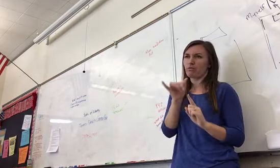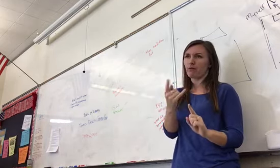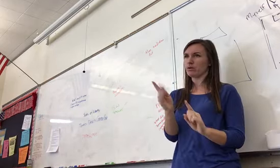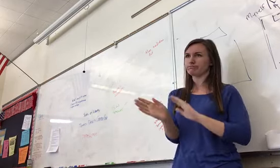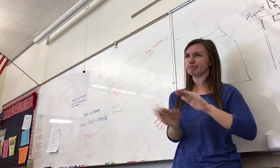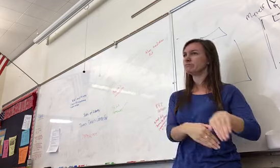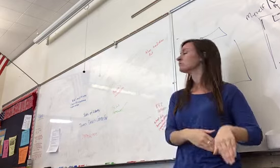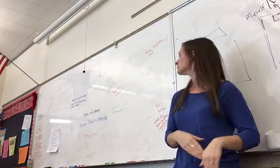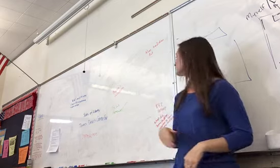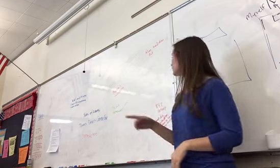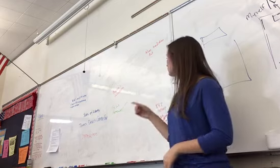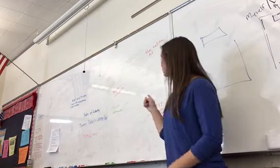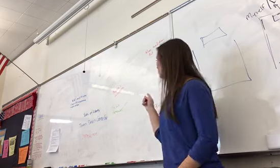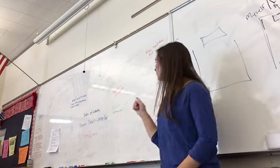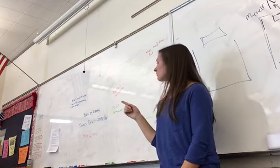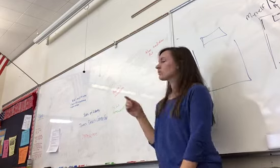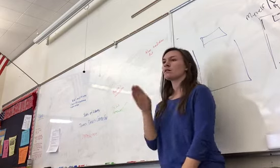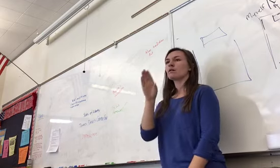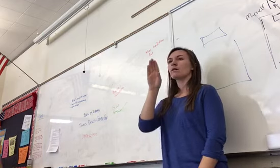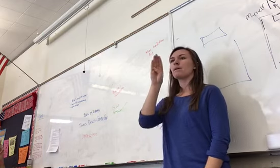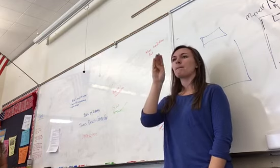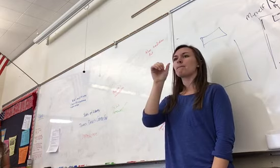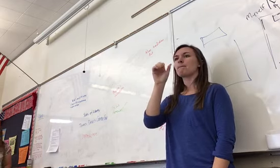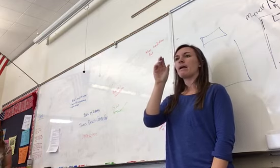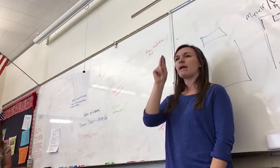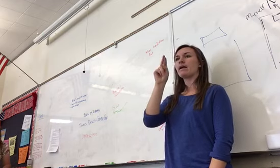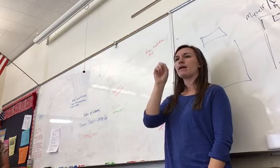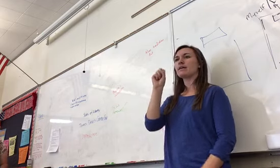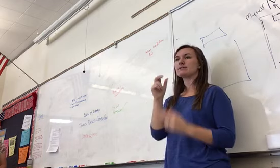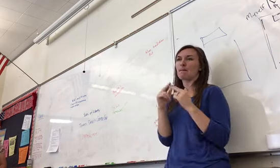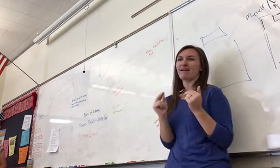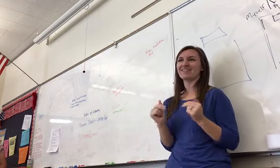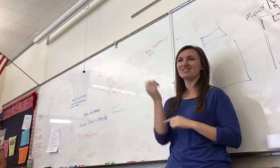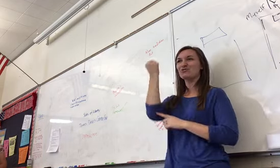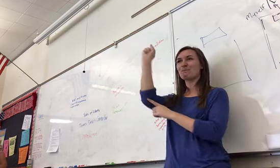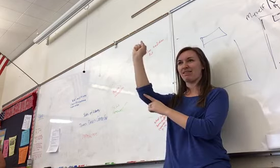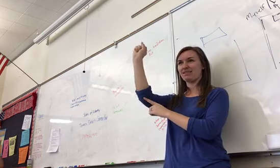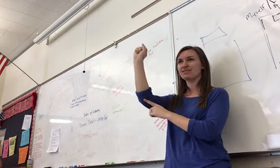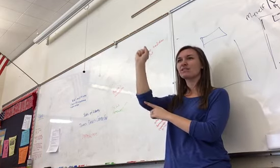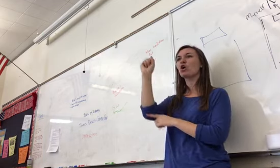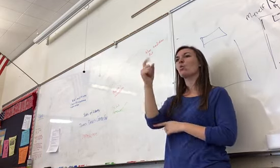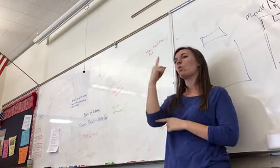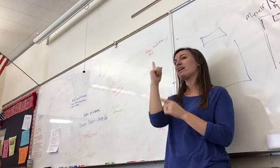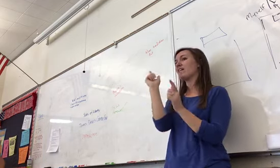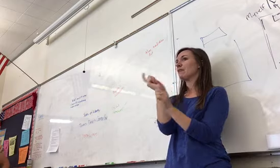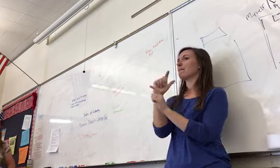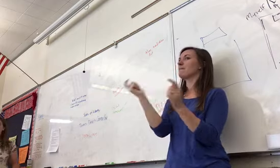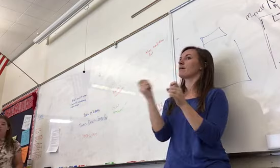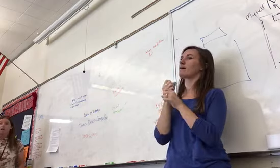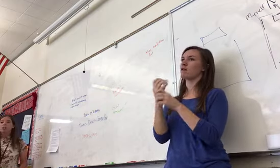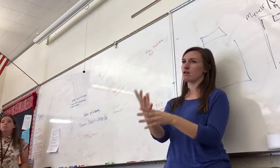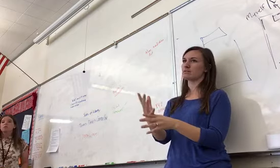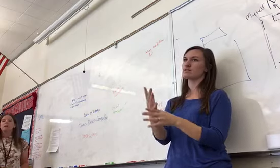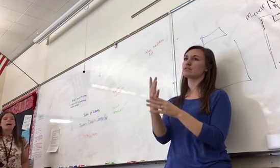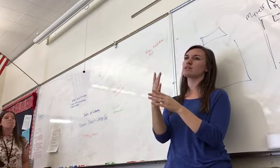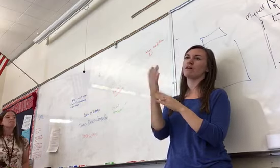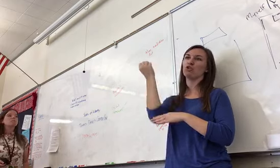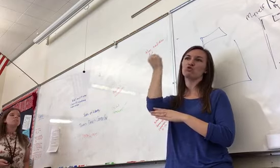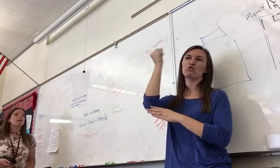Okay, Bacon's Rebellion. Bacon's Rebellion is going to be one of the major causes of the Revolutionary War. So what happens with